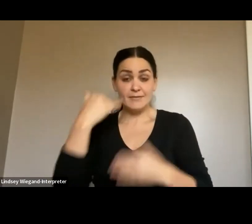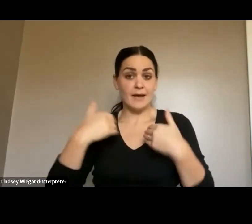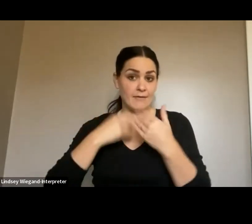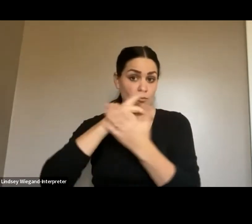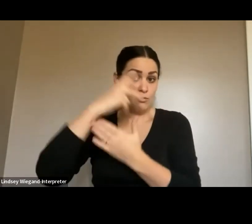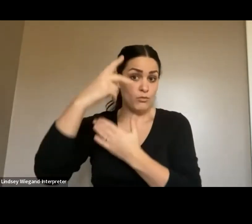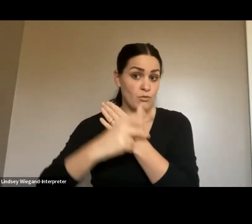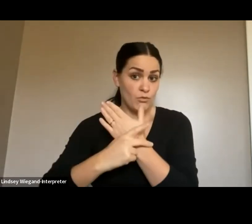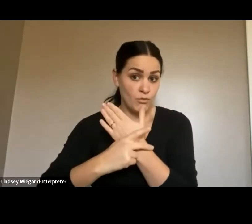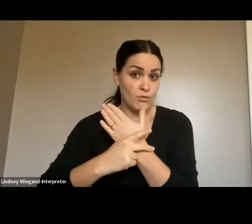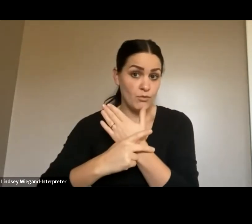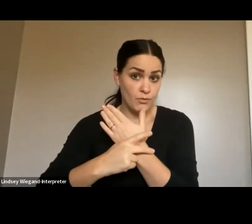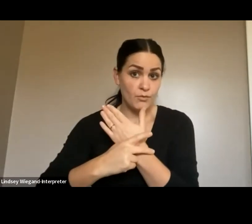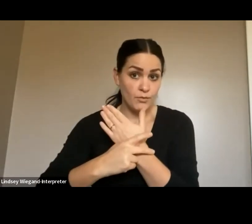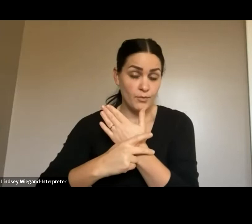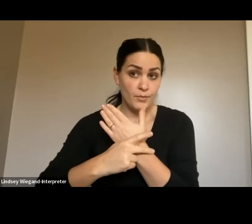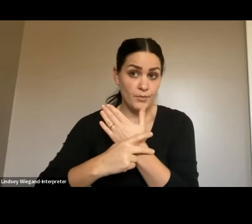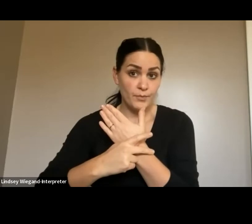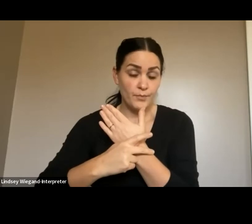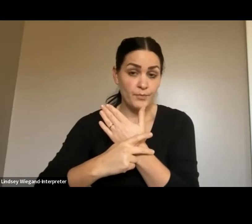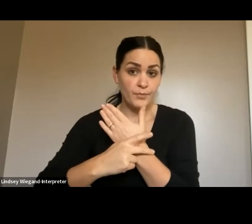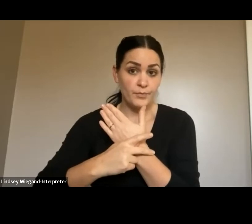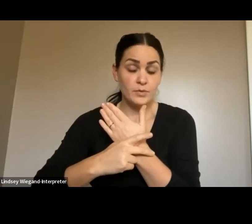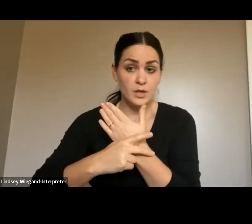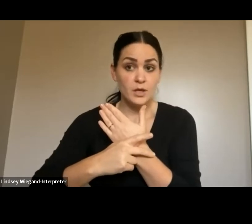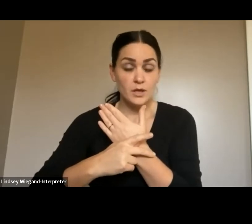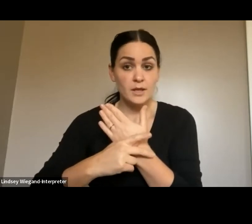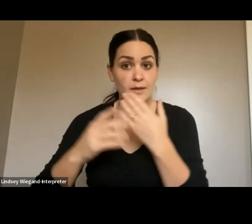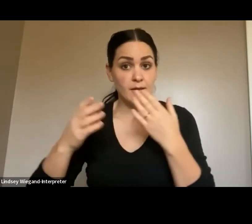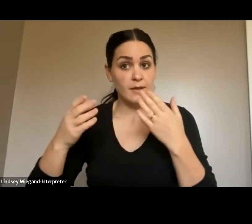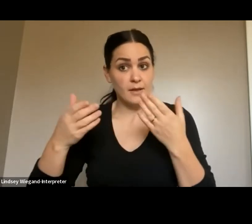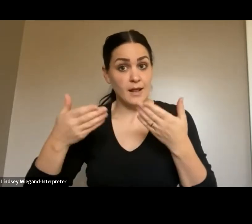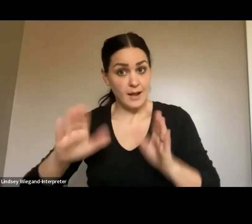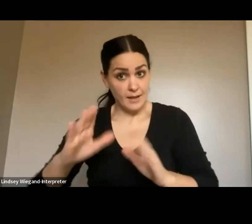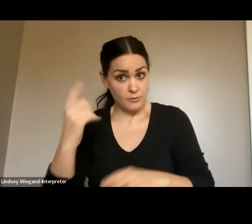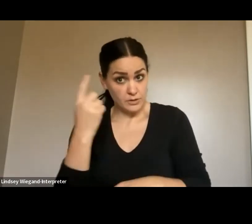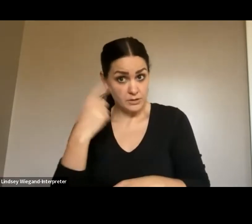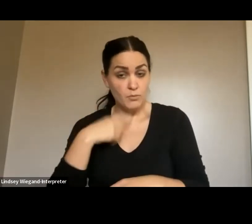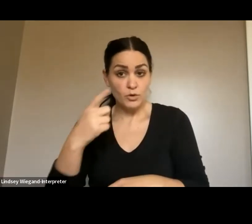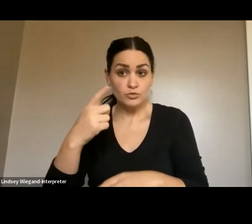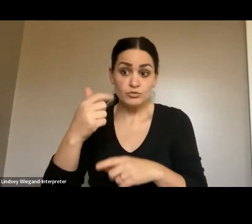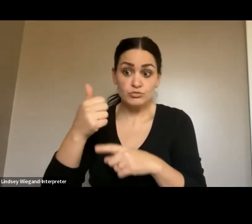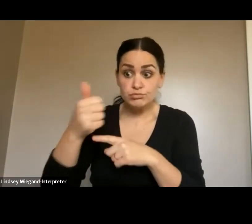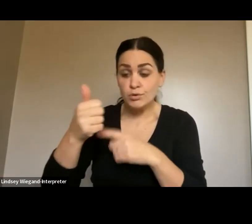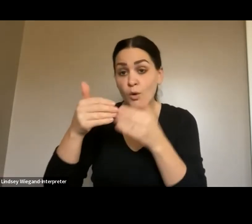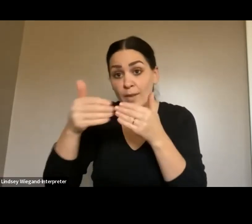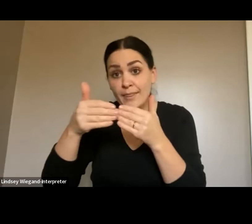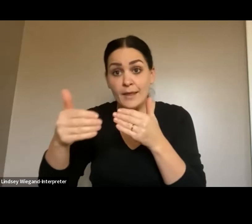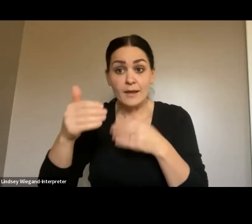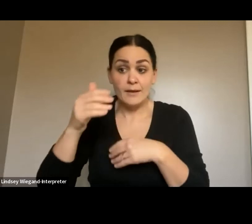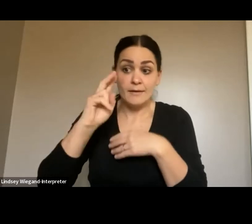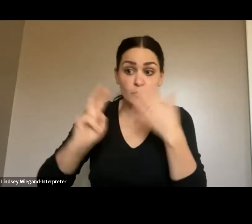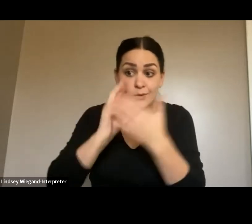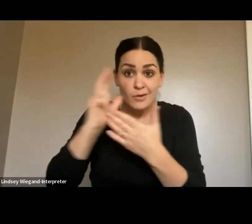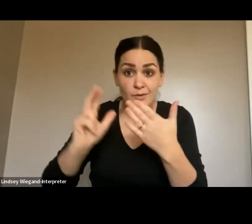someone to get a ride closer within two or three hours, it would be based on